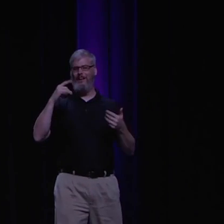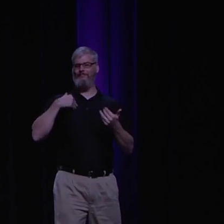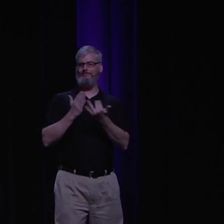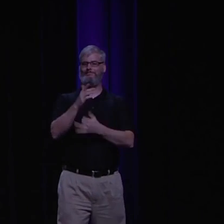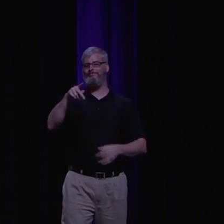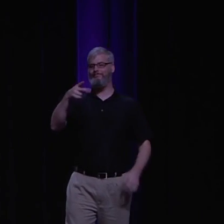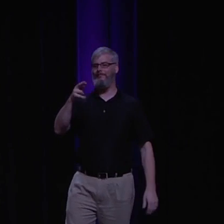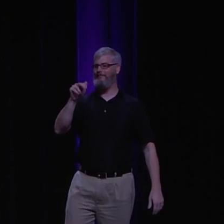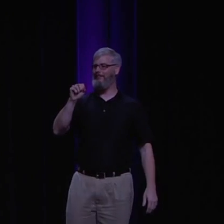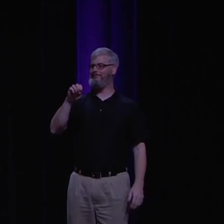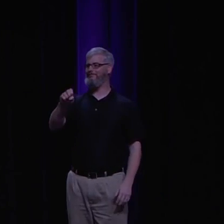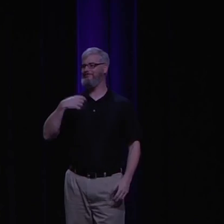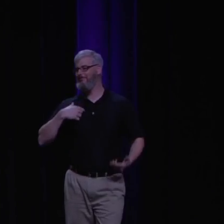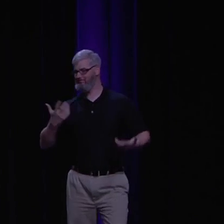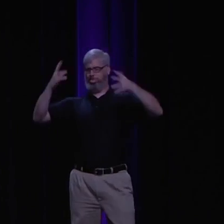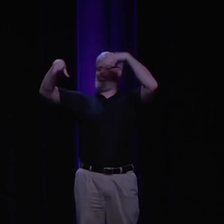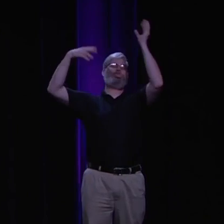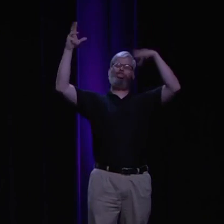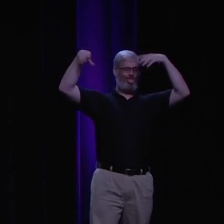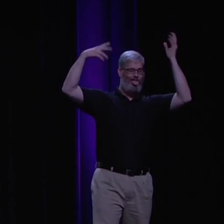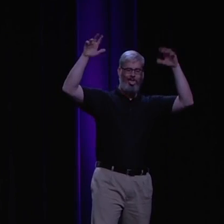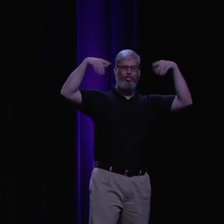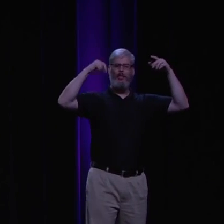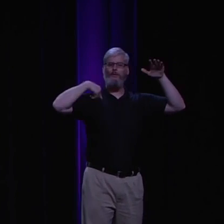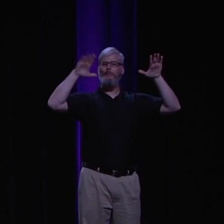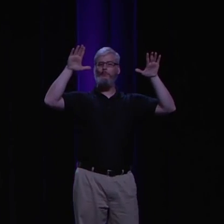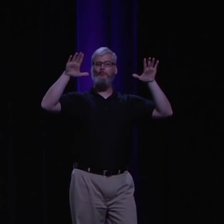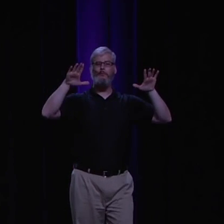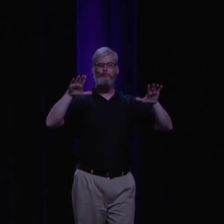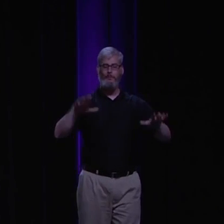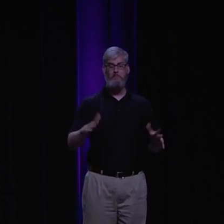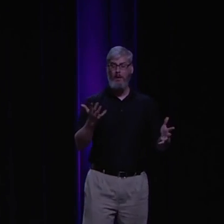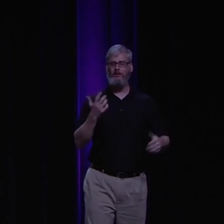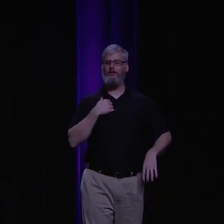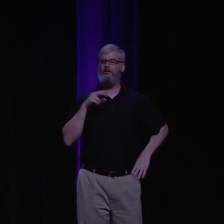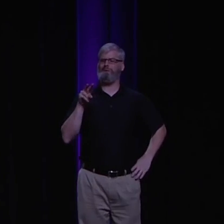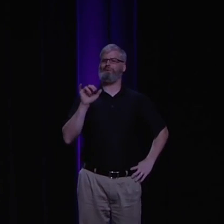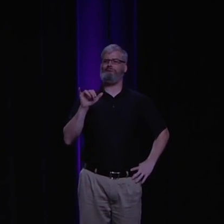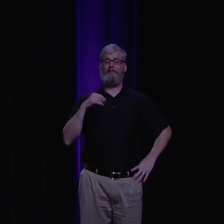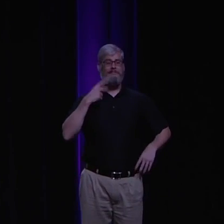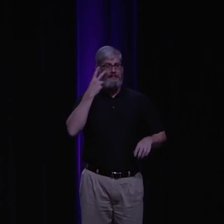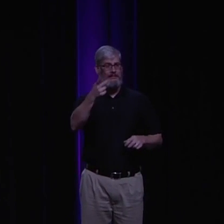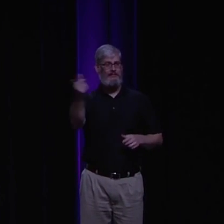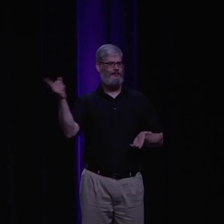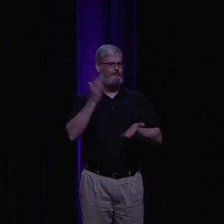I was going a little bit crazy. You know, it kind of a phase I went through. And then I calmed down a little,